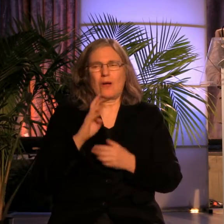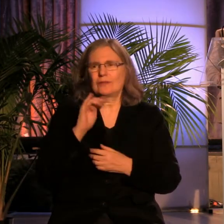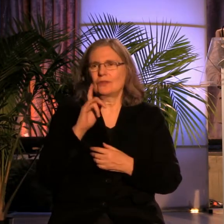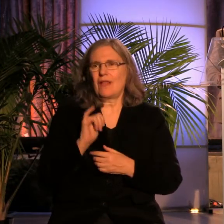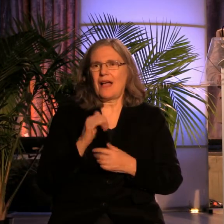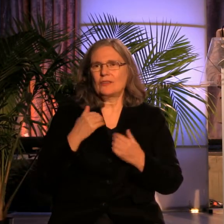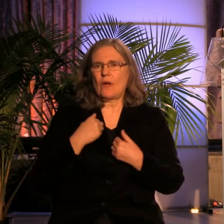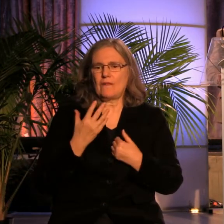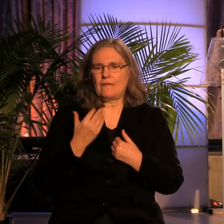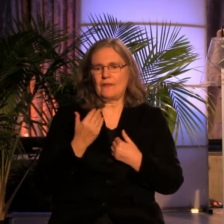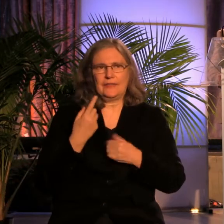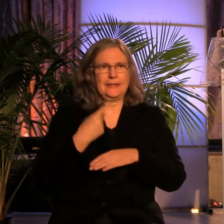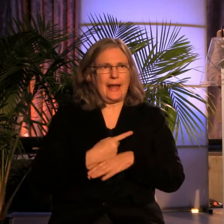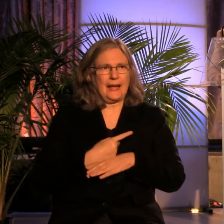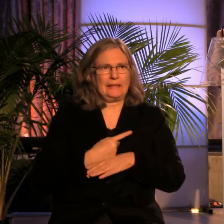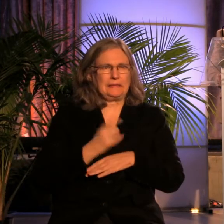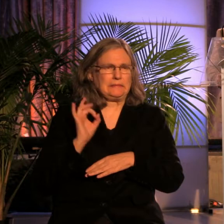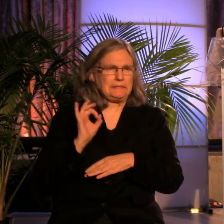15 days.